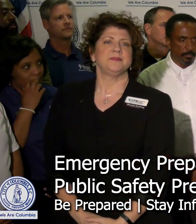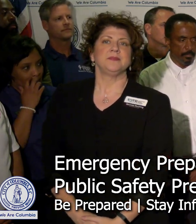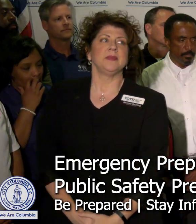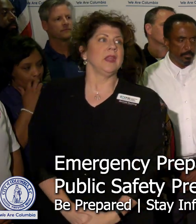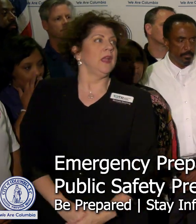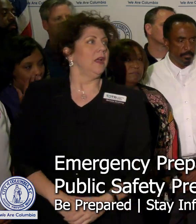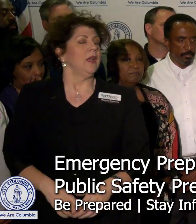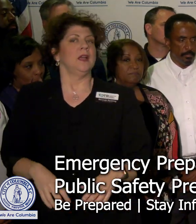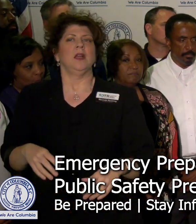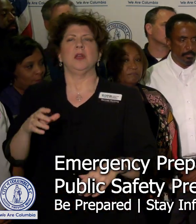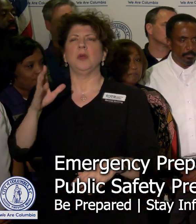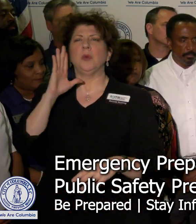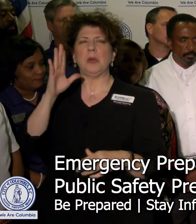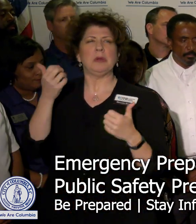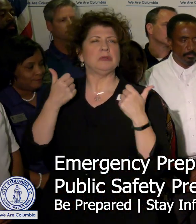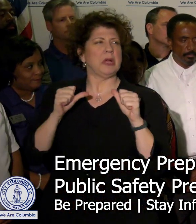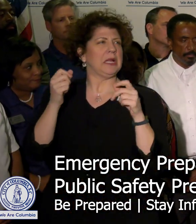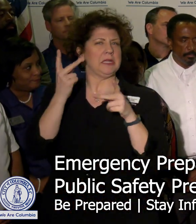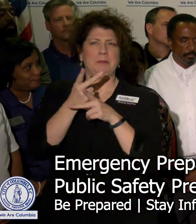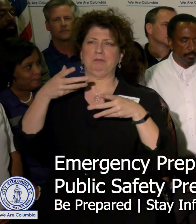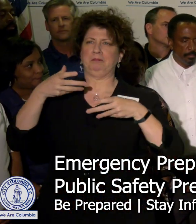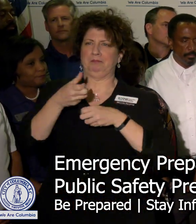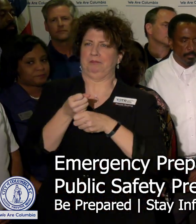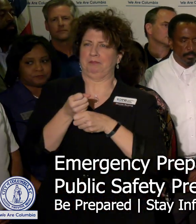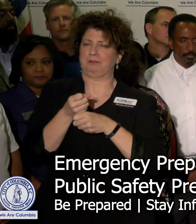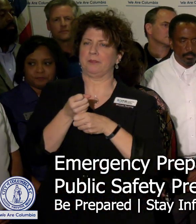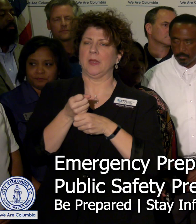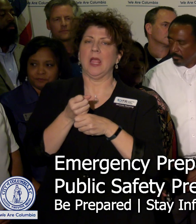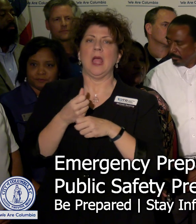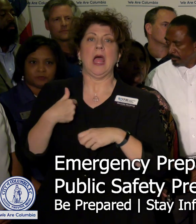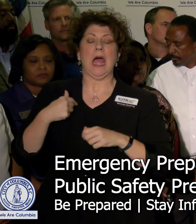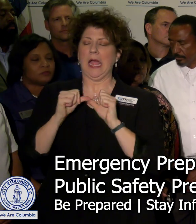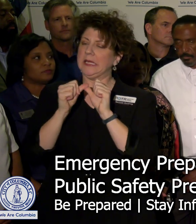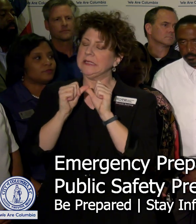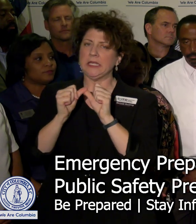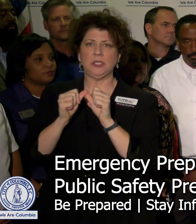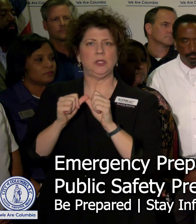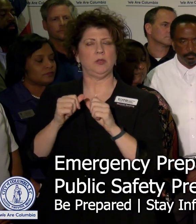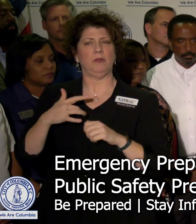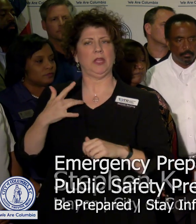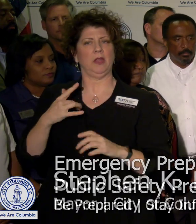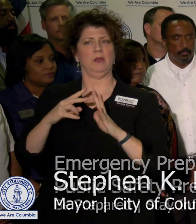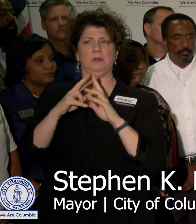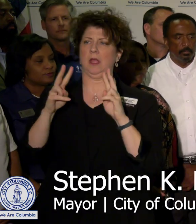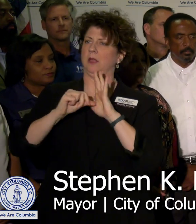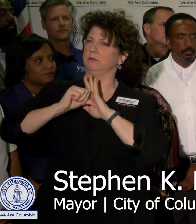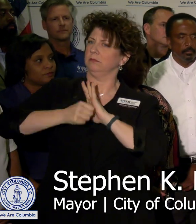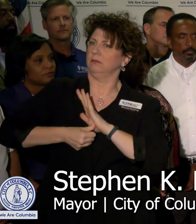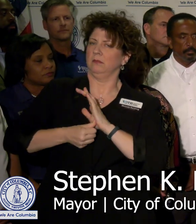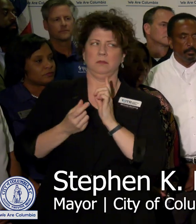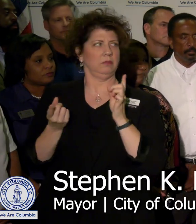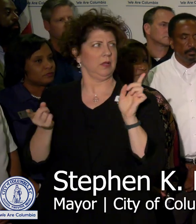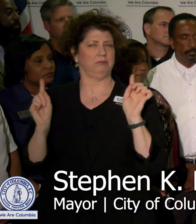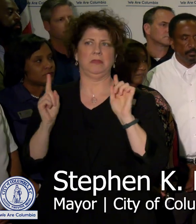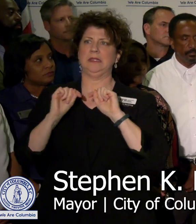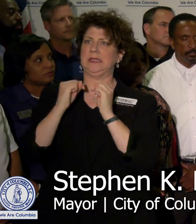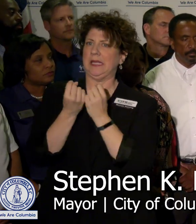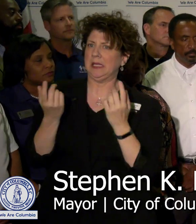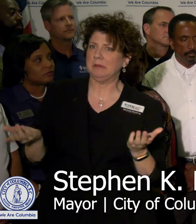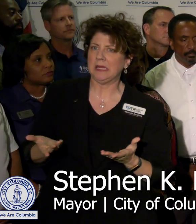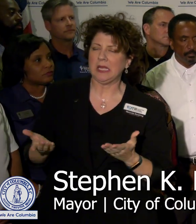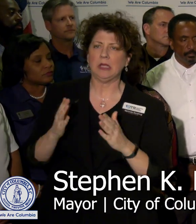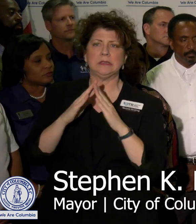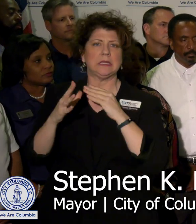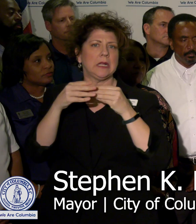We'll work to keep things very concise. So I continue to be incredibly impressed by our team here at the City of Columbia,